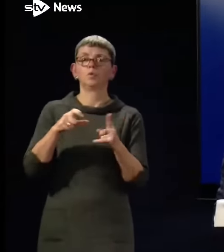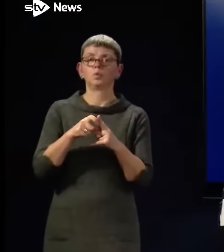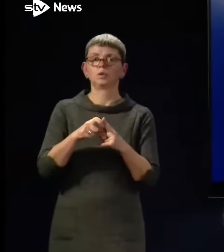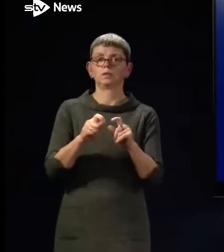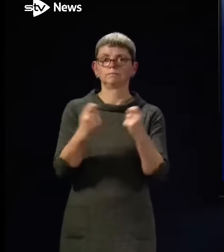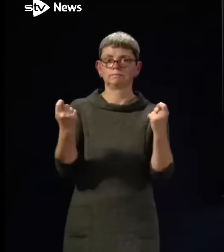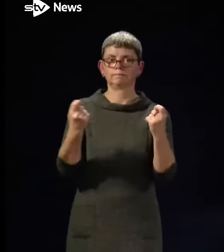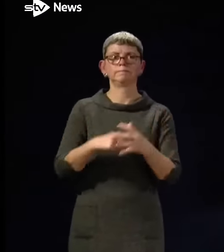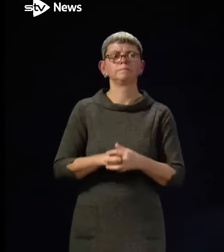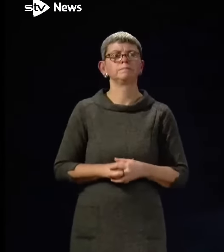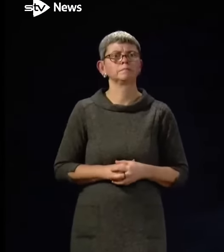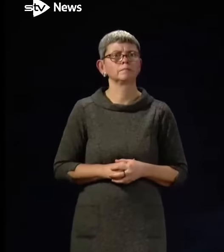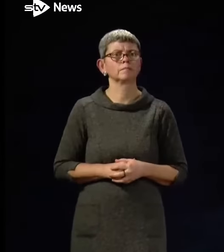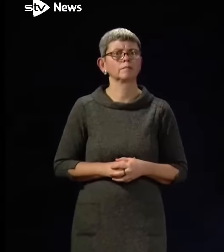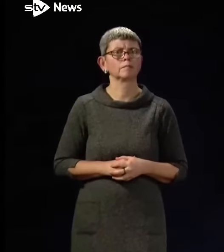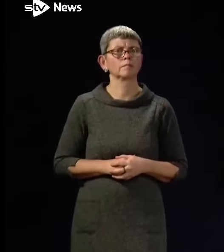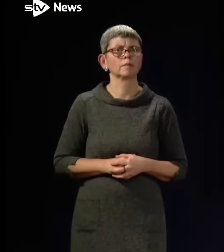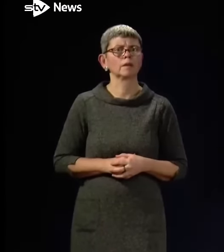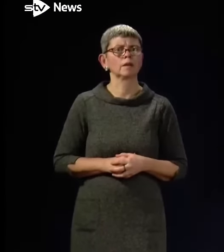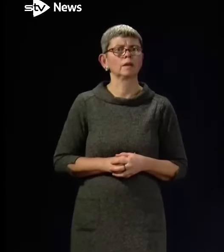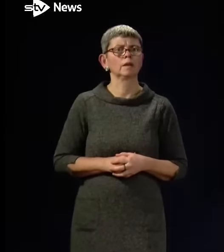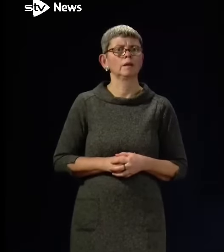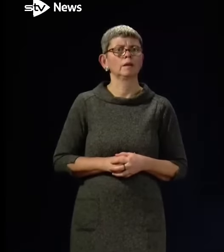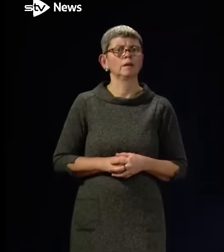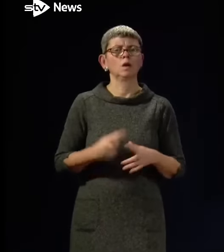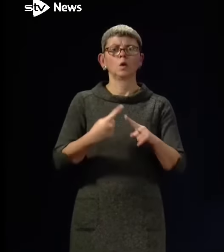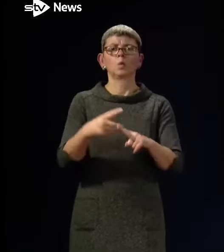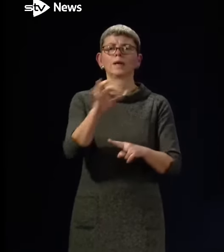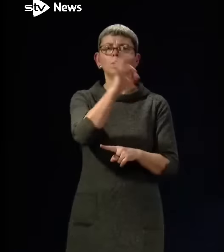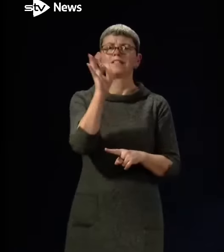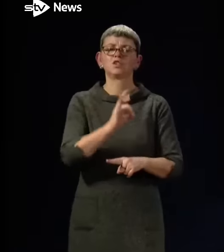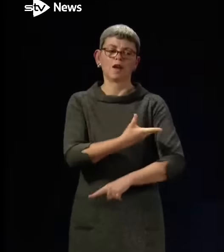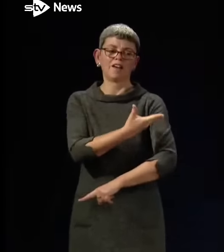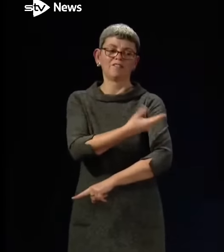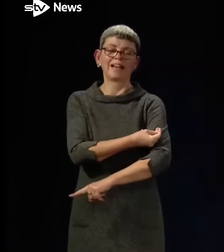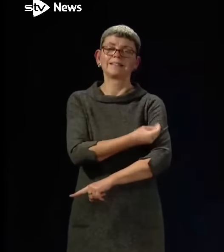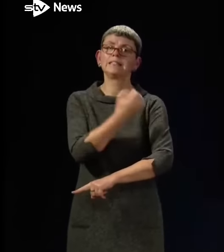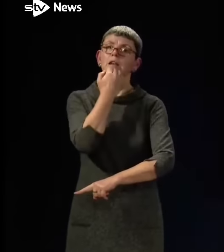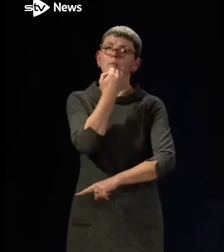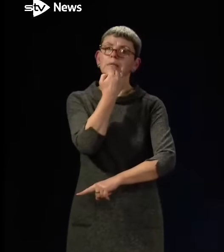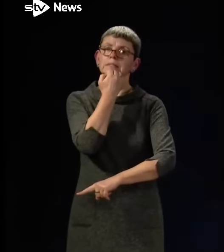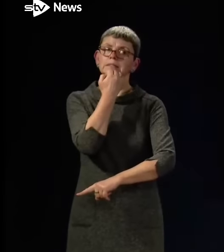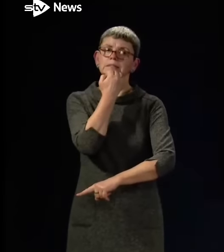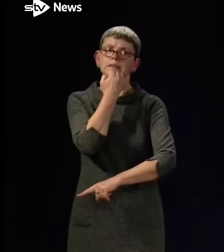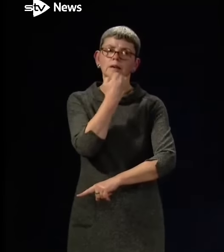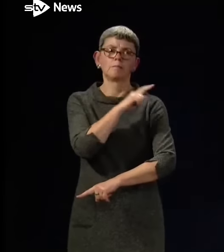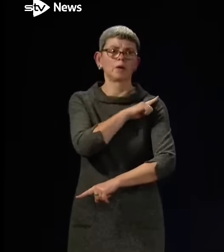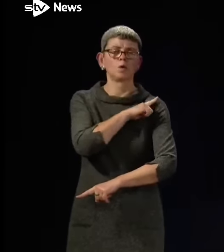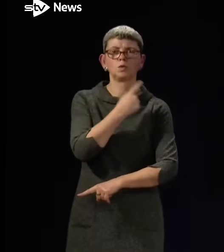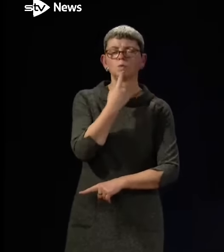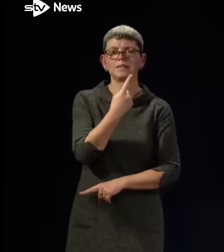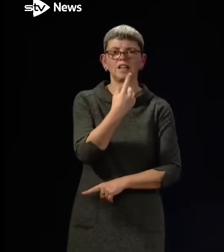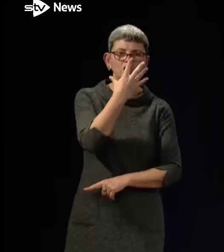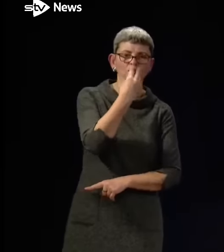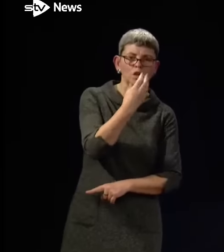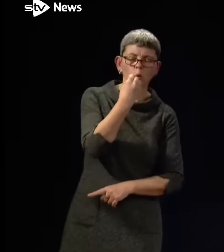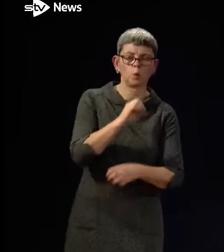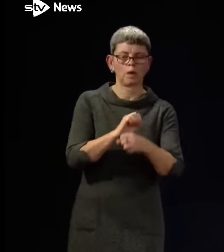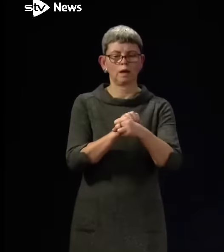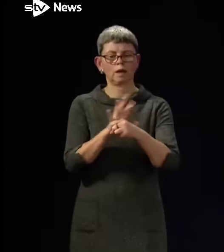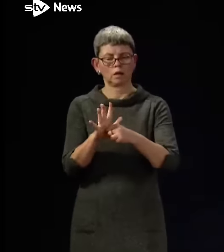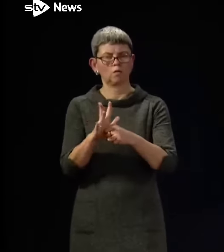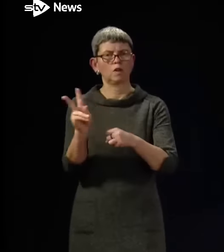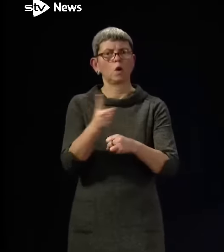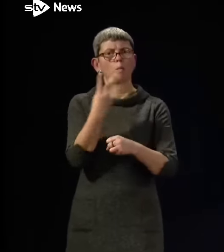Thanks, First Minister. I just had a quick question on vaccine take-up, given that you've said flu and COVID are some of the major pressures.